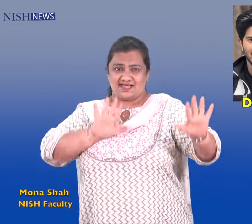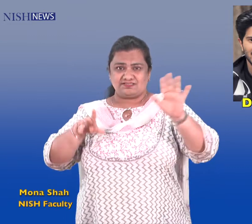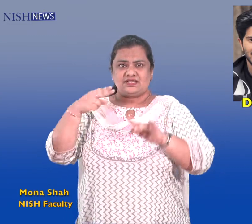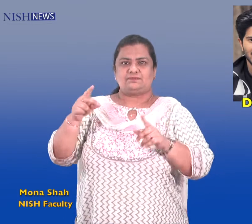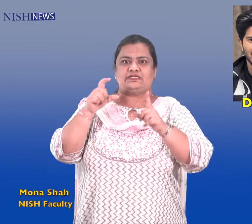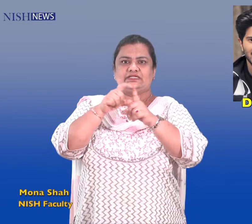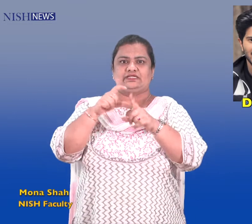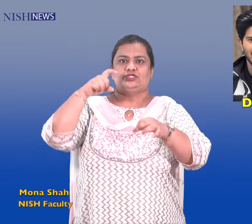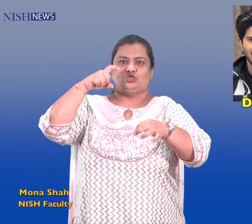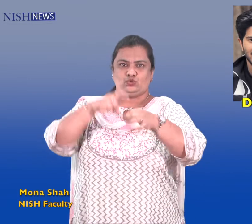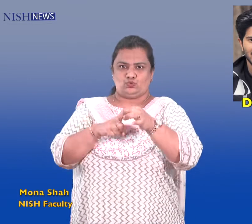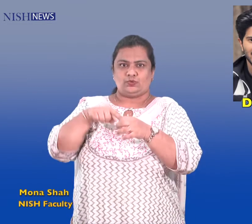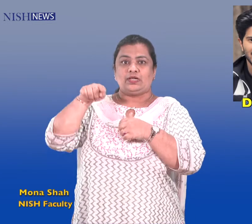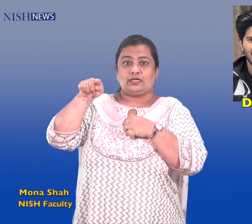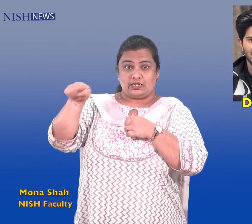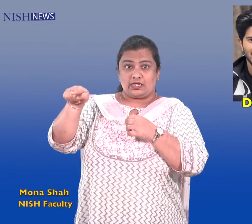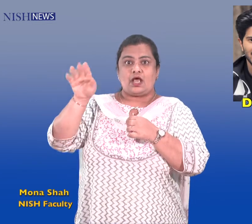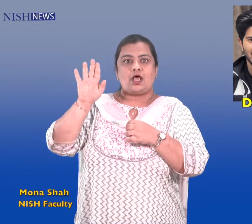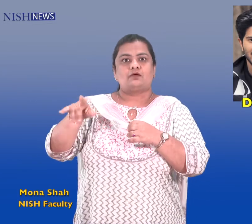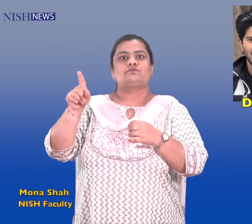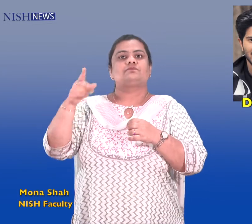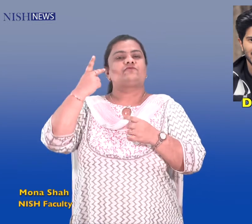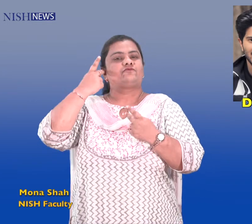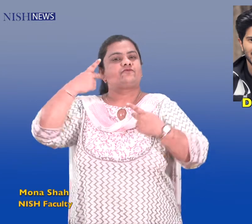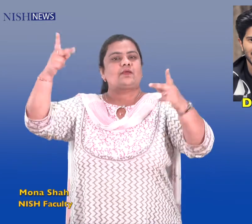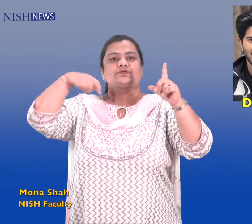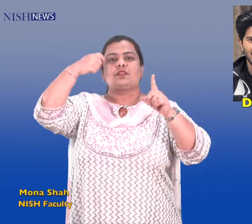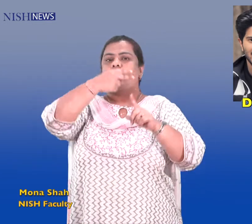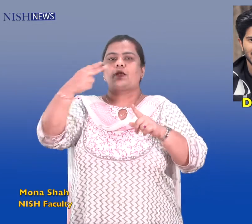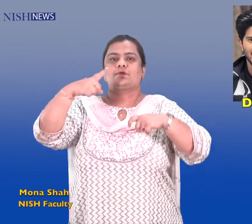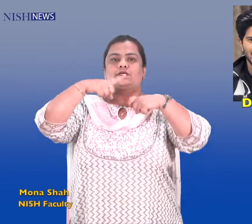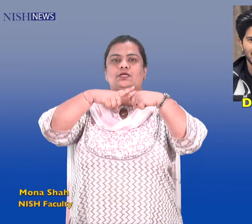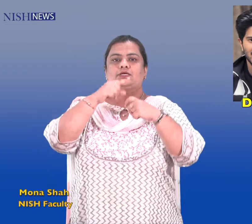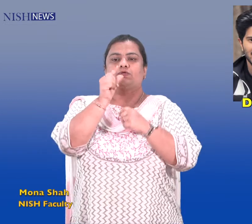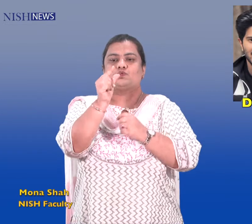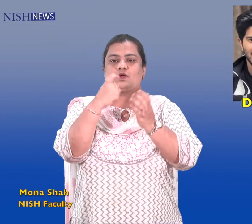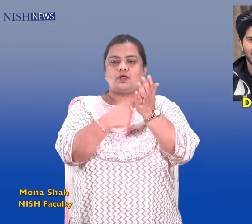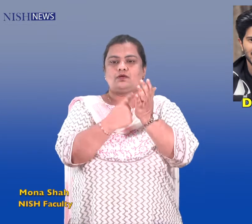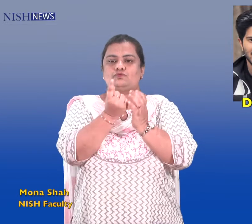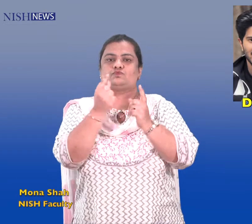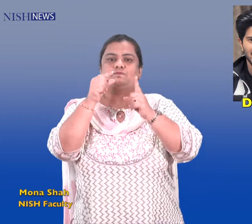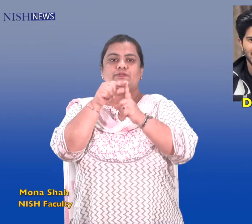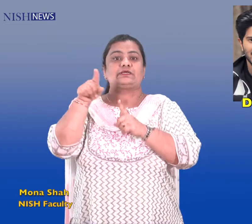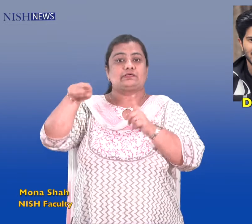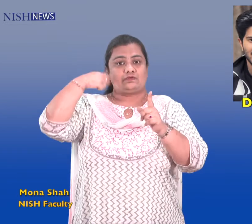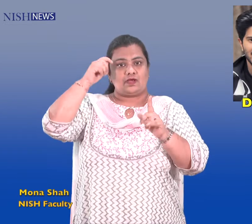Khalifa in Dubai. The 1 minute 4 second long trailer of Dhulkar's latest movie Kurup was screened on Burj